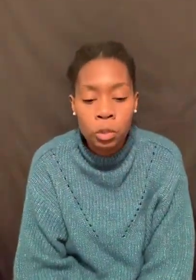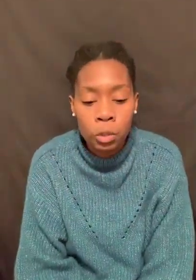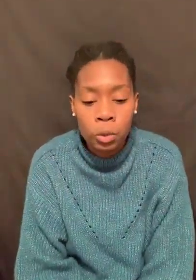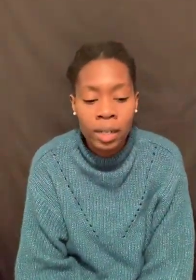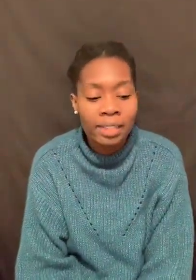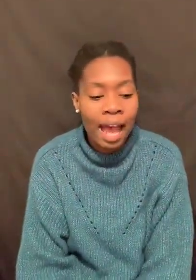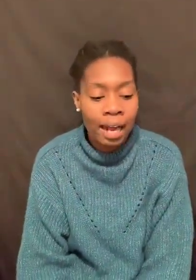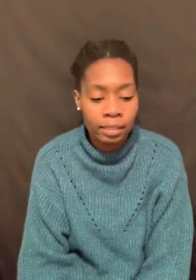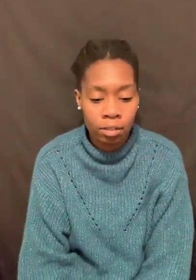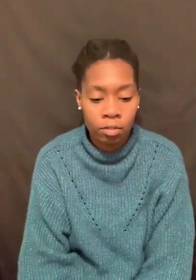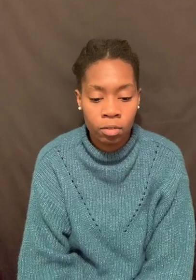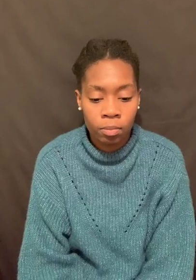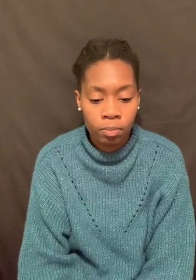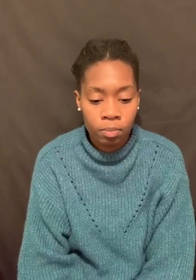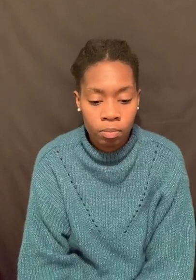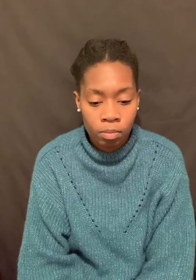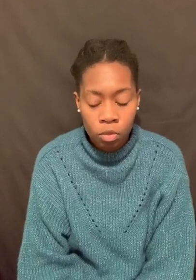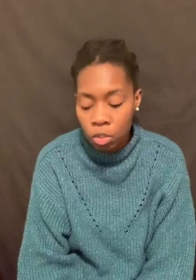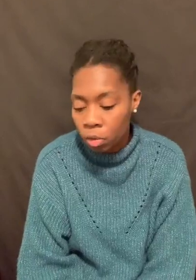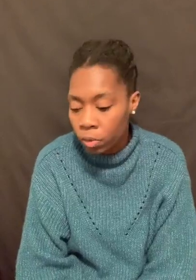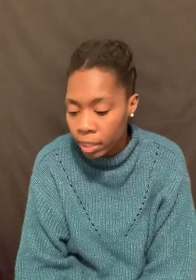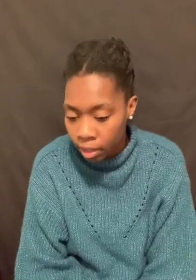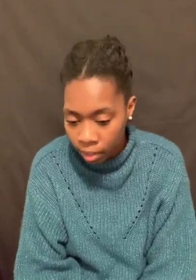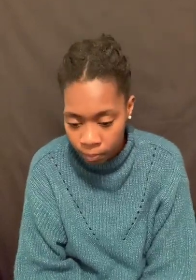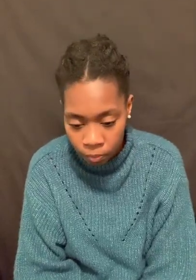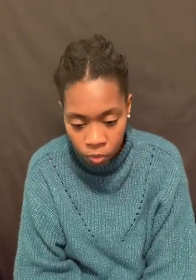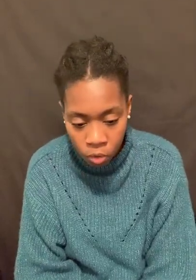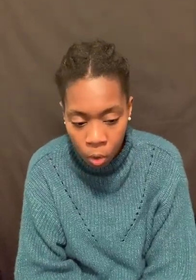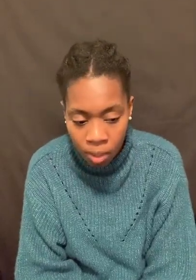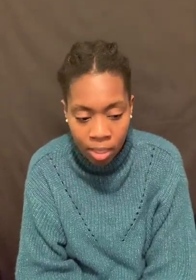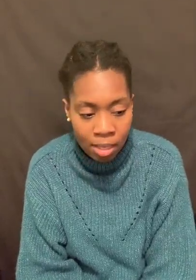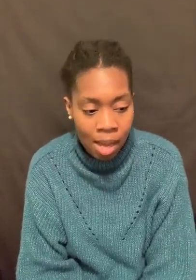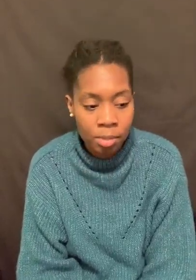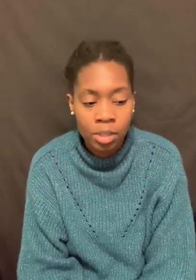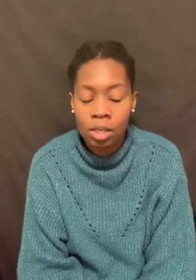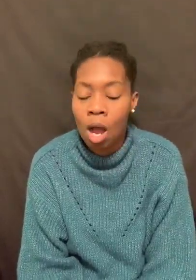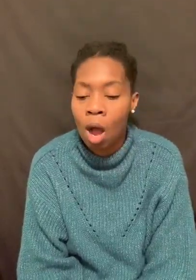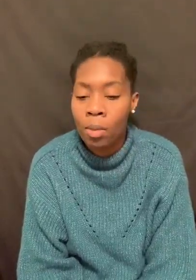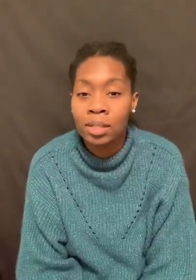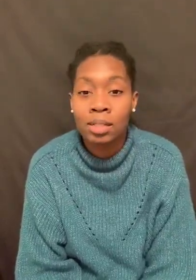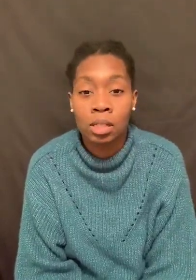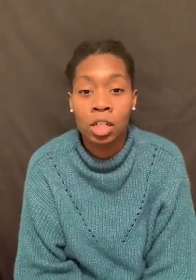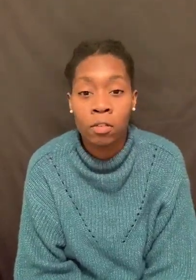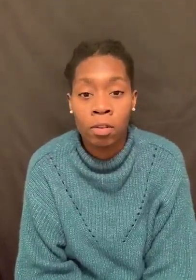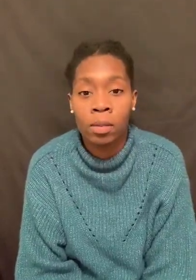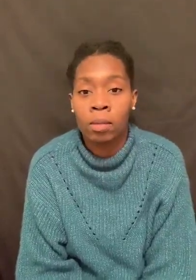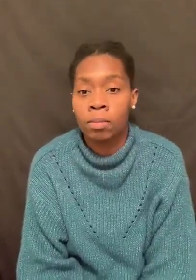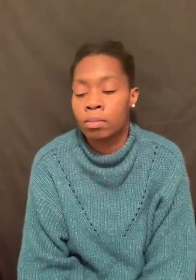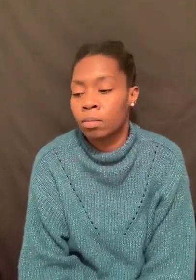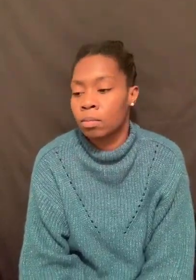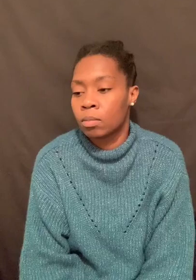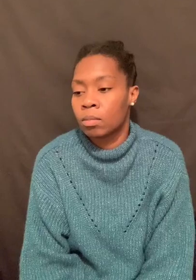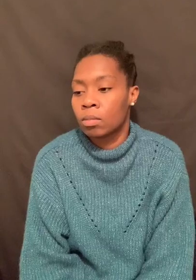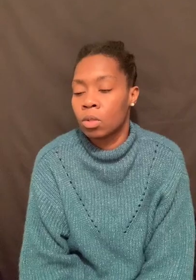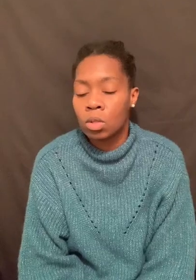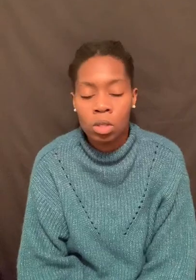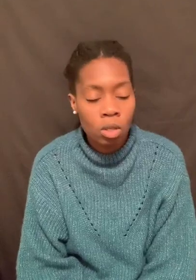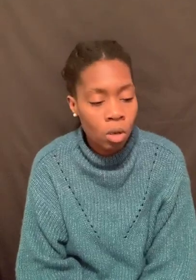true. It's active. You can read it so many times and always get something different from it. You can